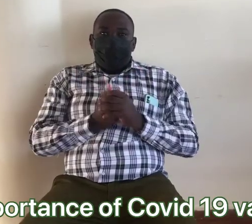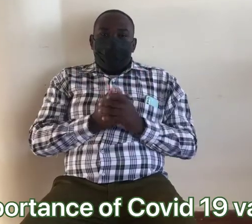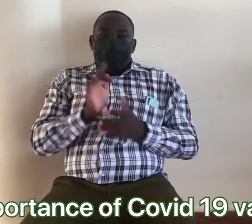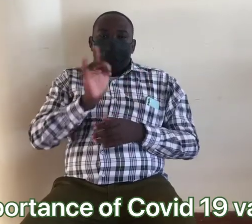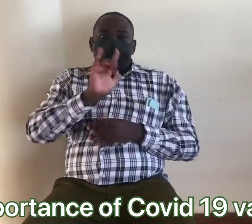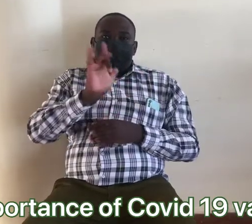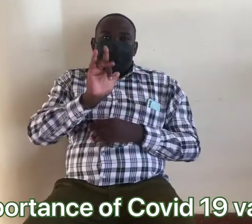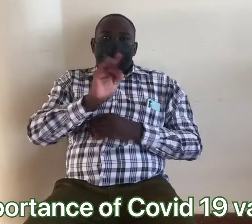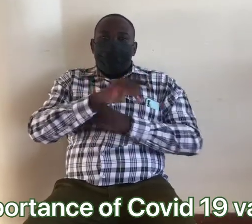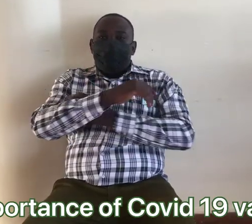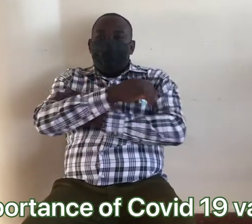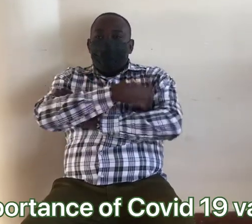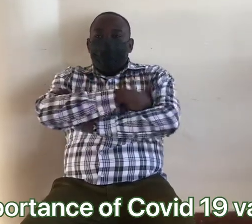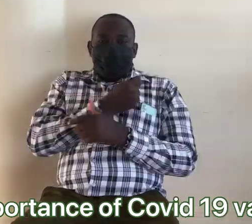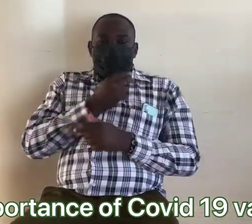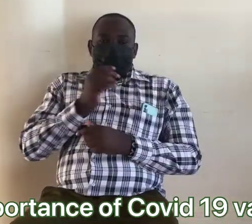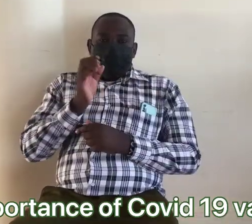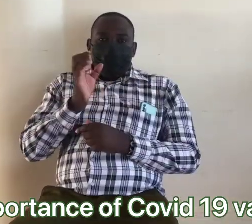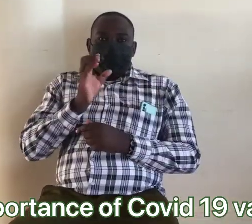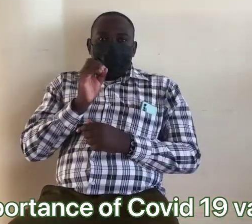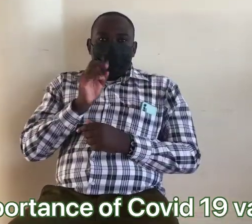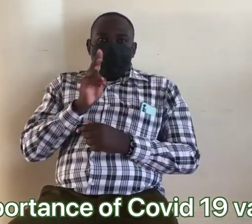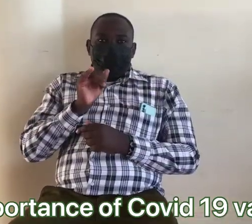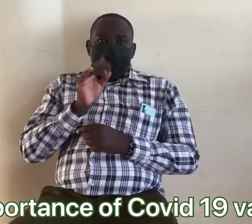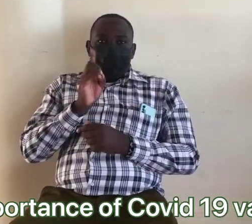be vaccinated. Thank you. God bless you. More love.